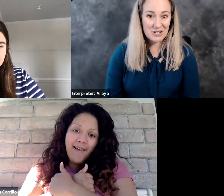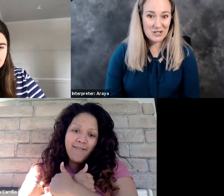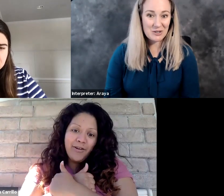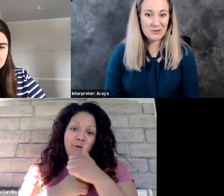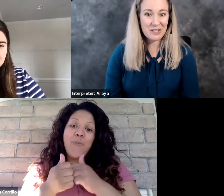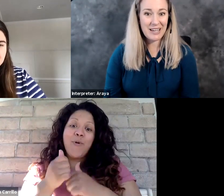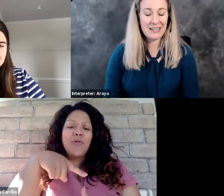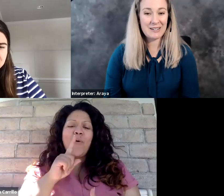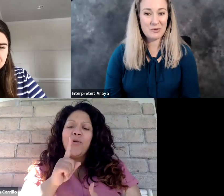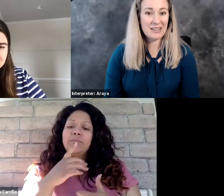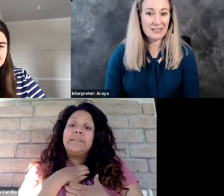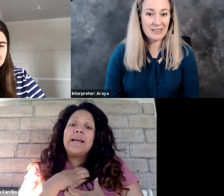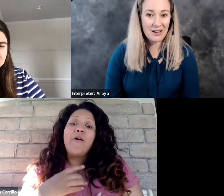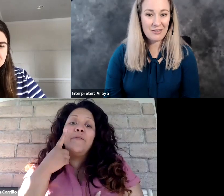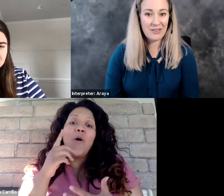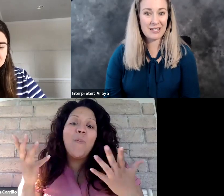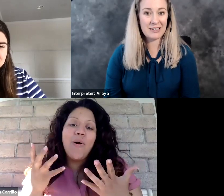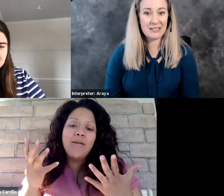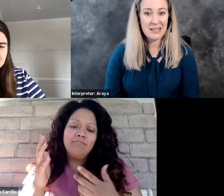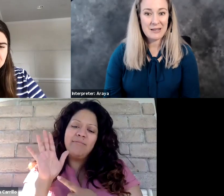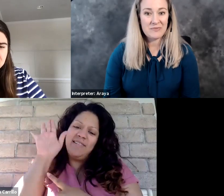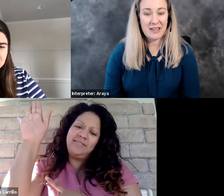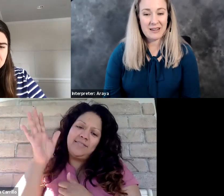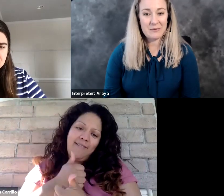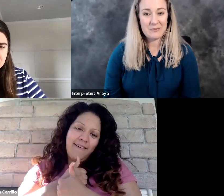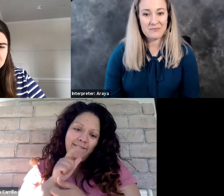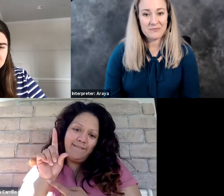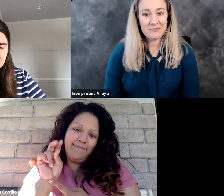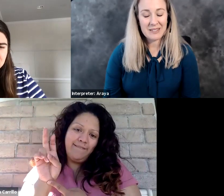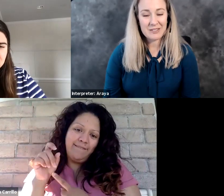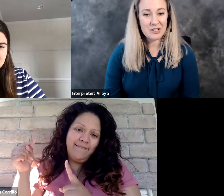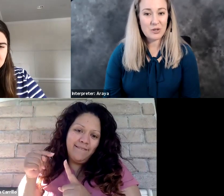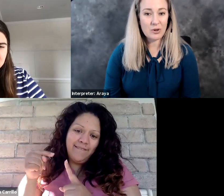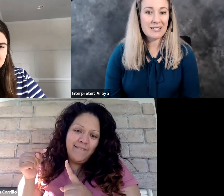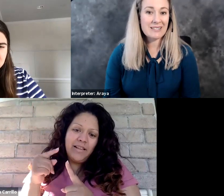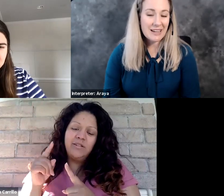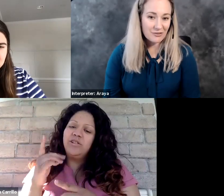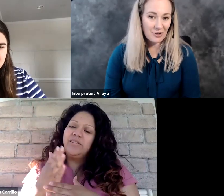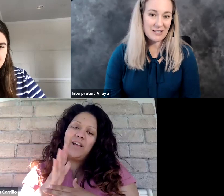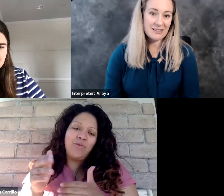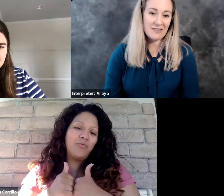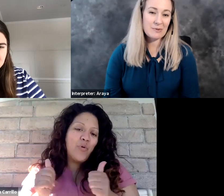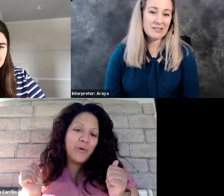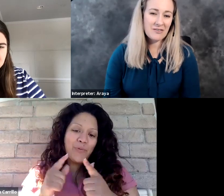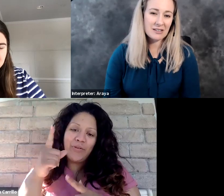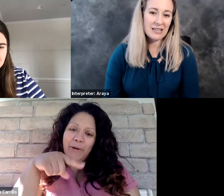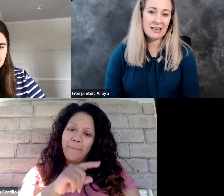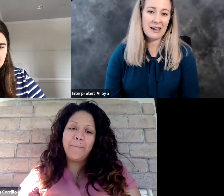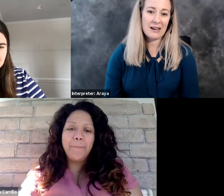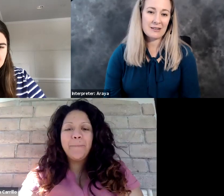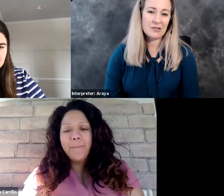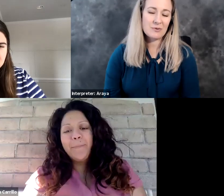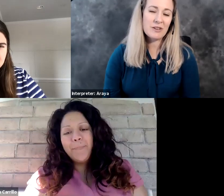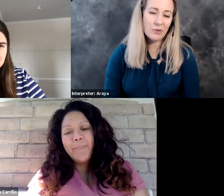can change you and with his love and, um, just your desire for his love specifically,